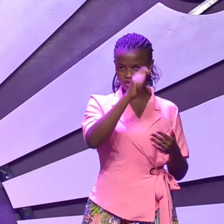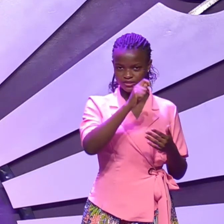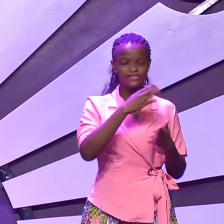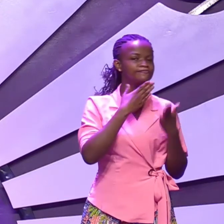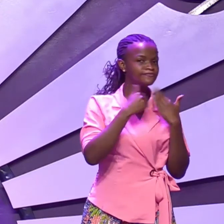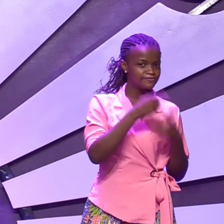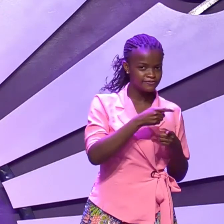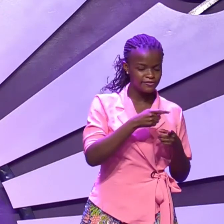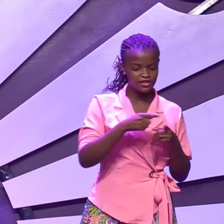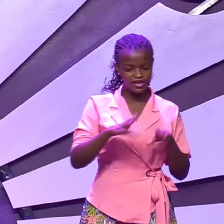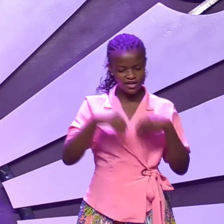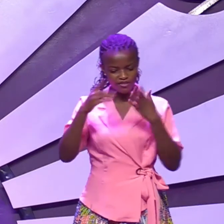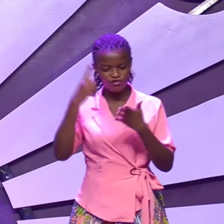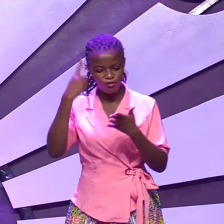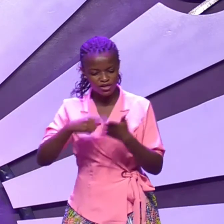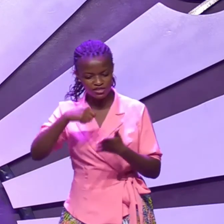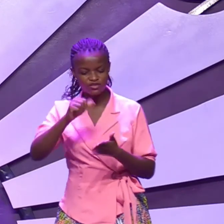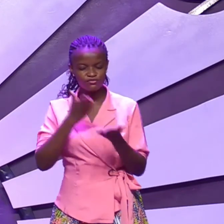to make sure you get what you need